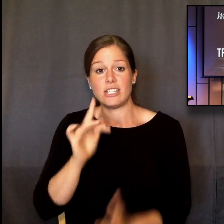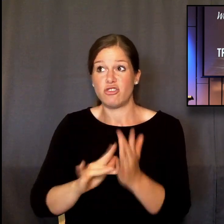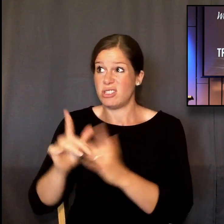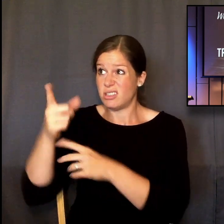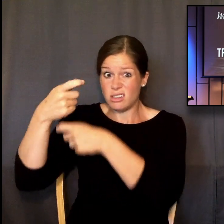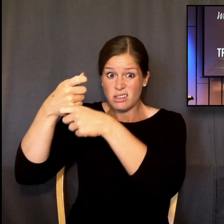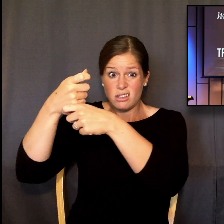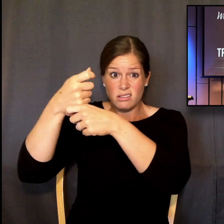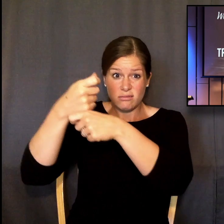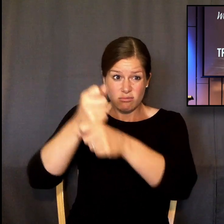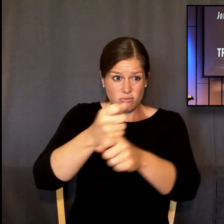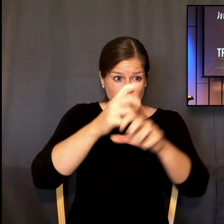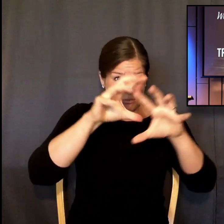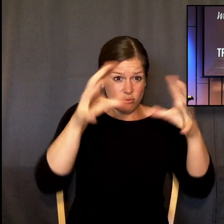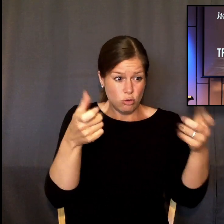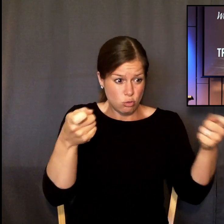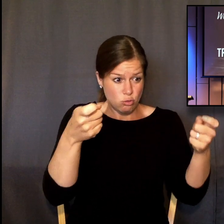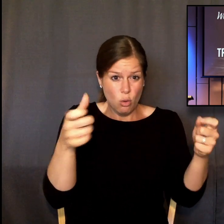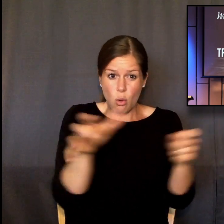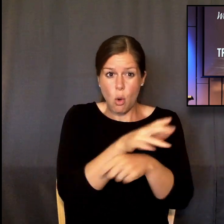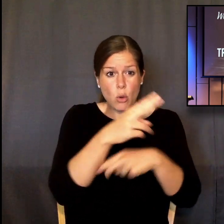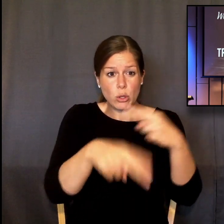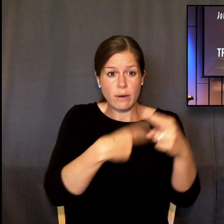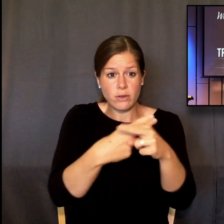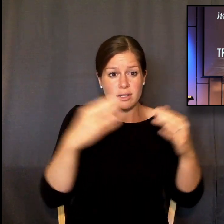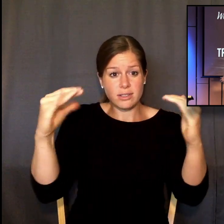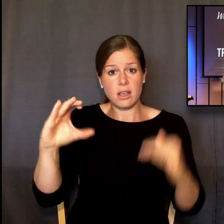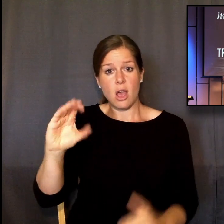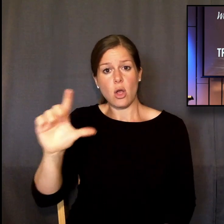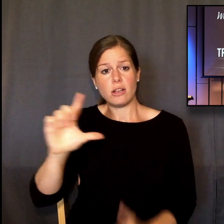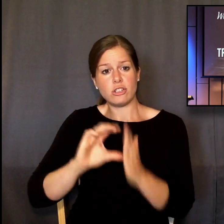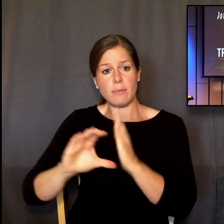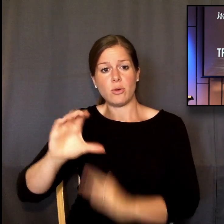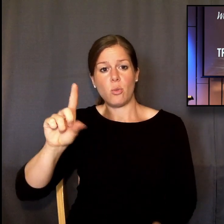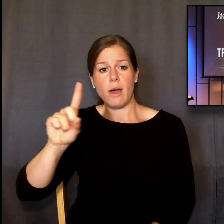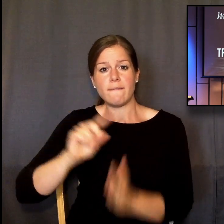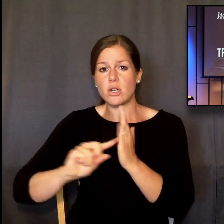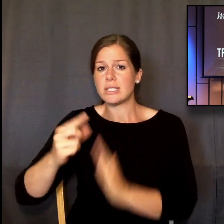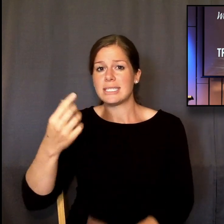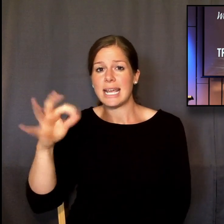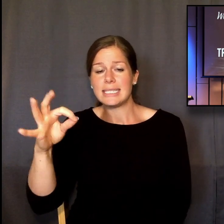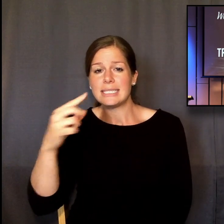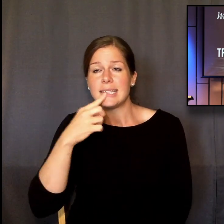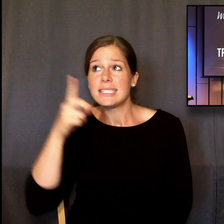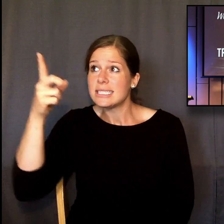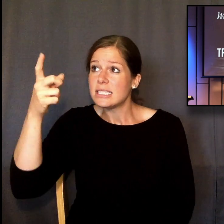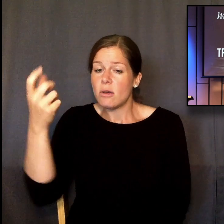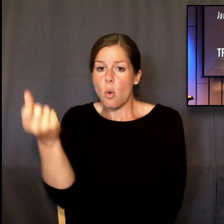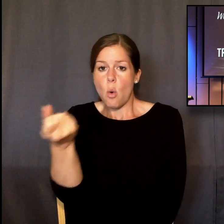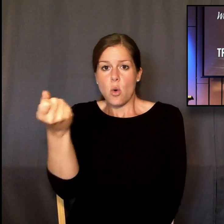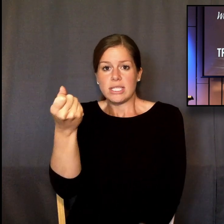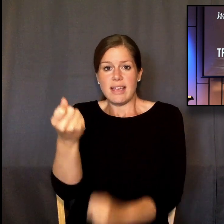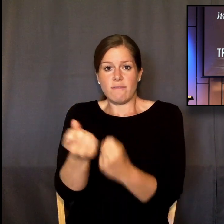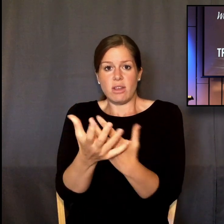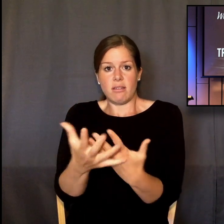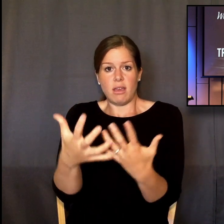Colossians 1, 17 says, he's holding everything together. Everything, every single thing he holds together.